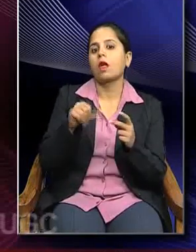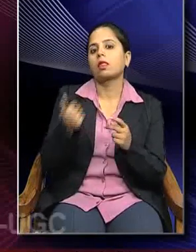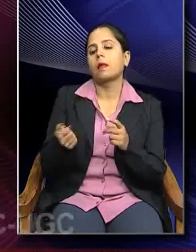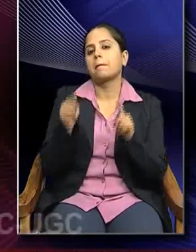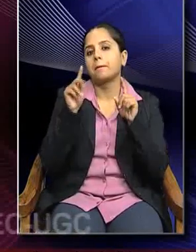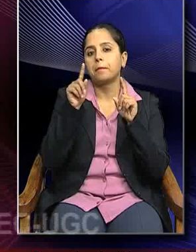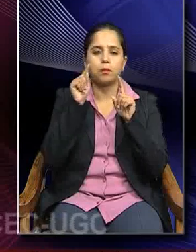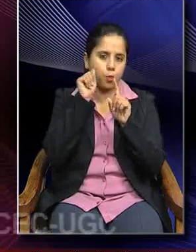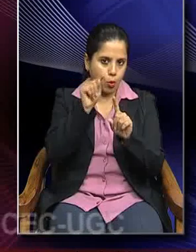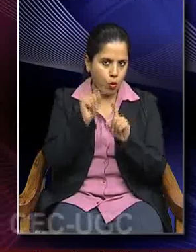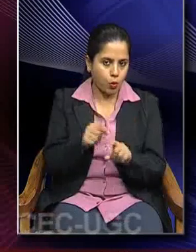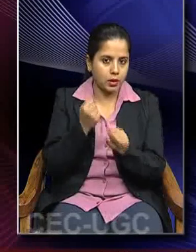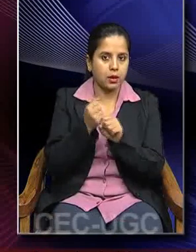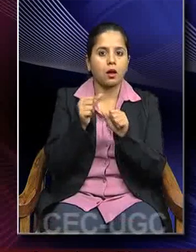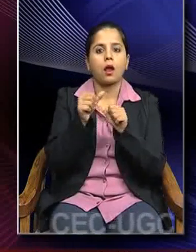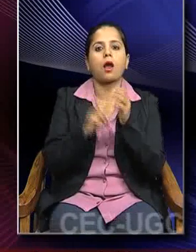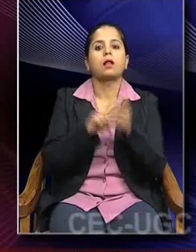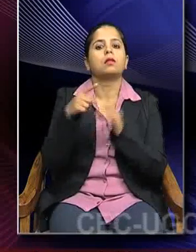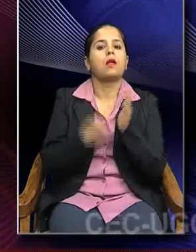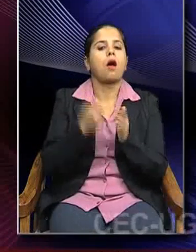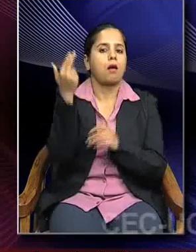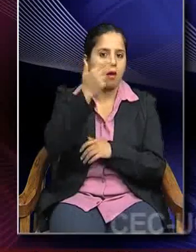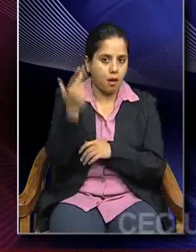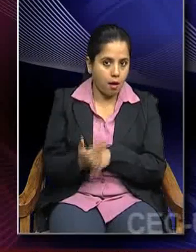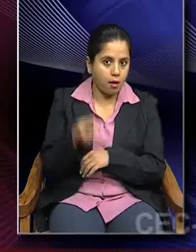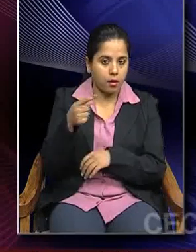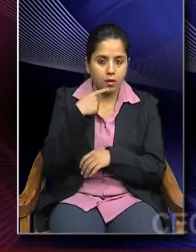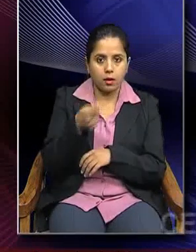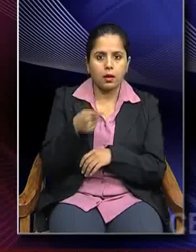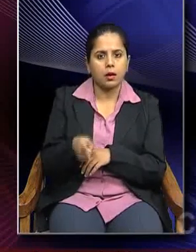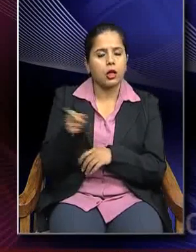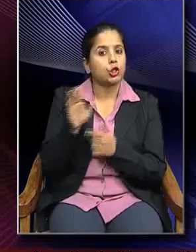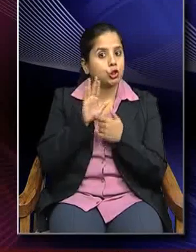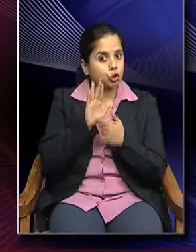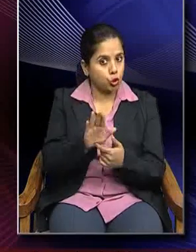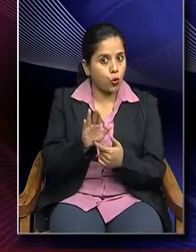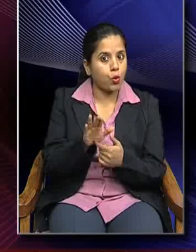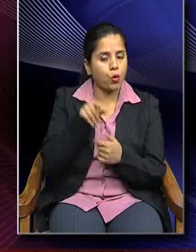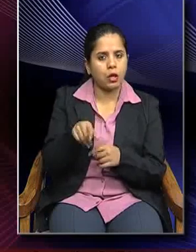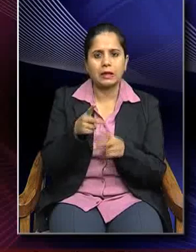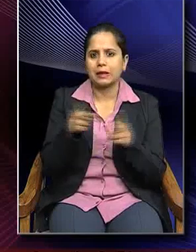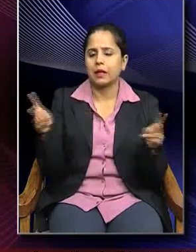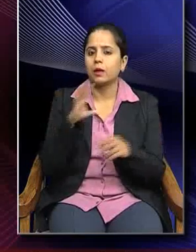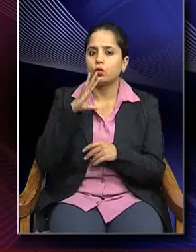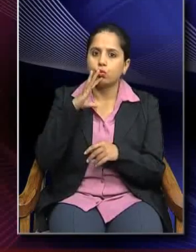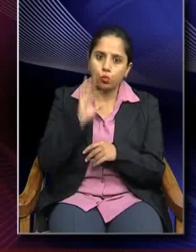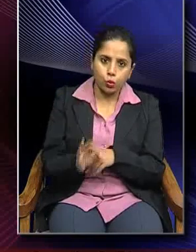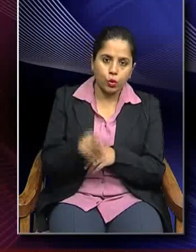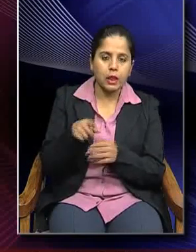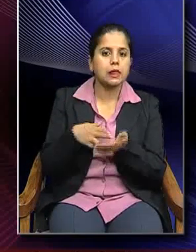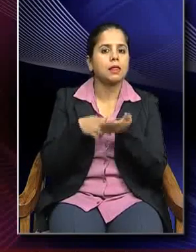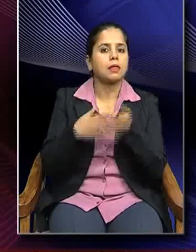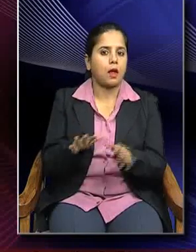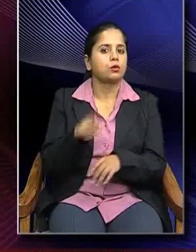of Gandhar art is that its depictions are very realistic and natural.